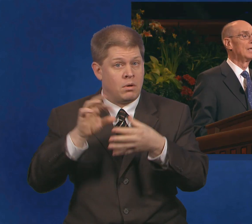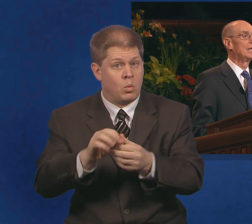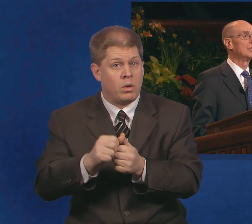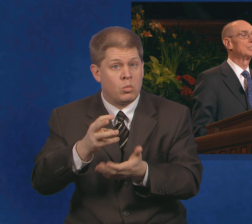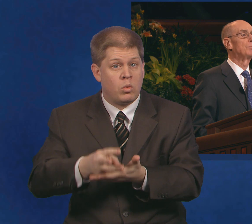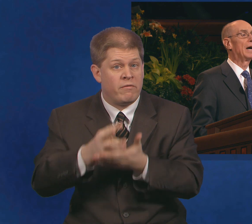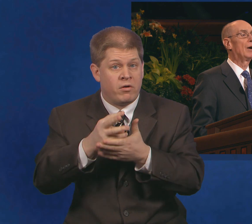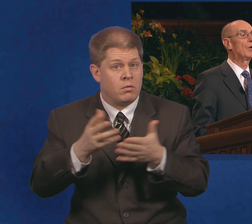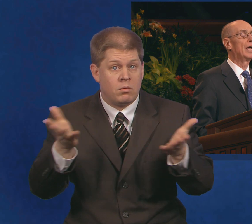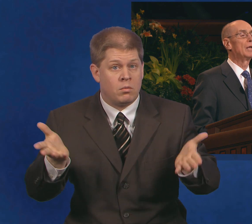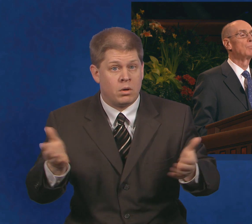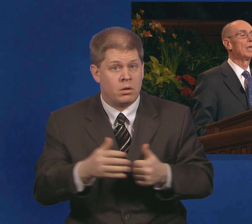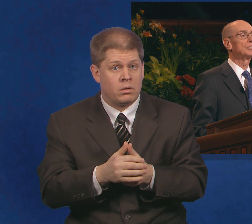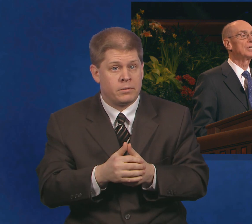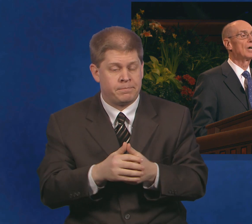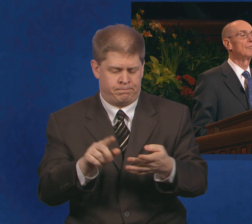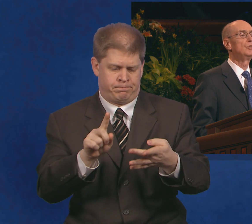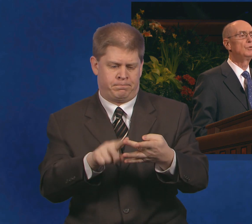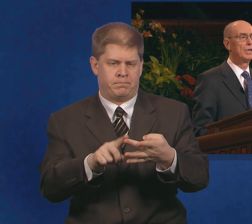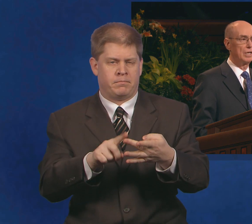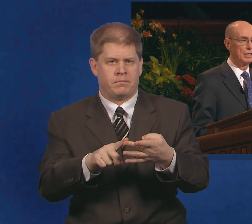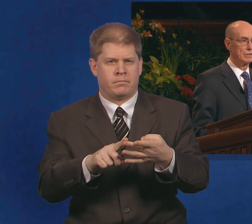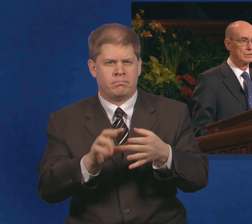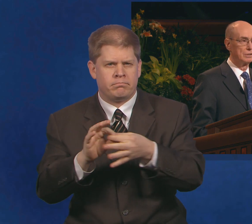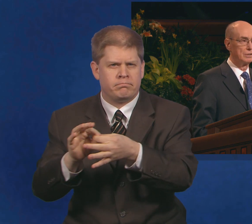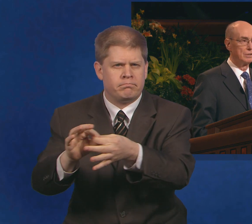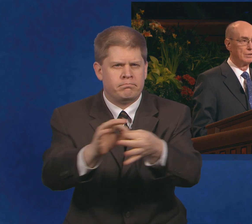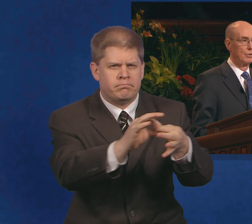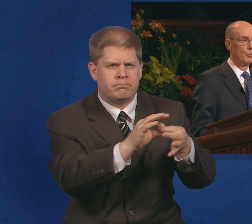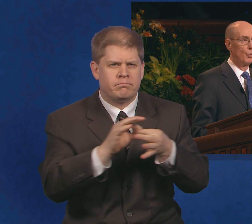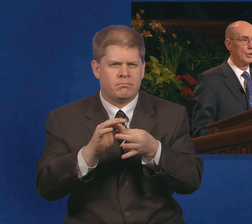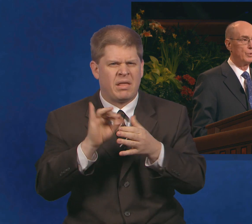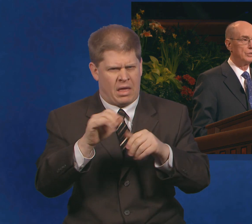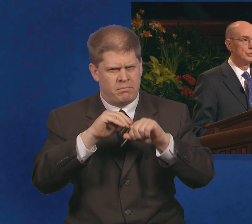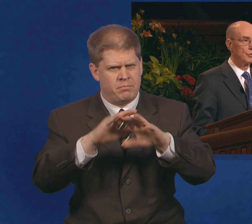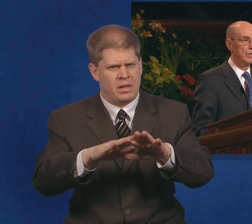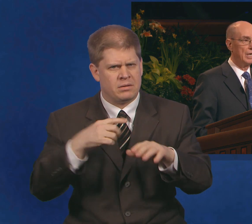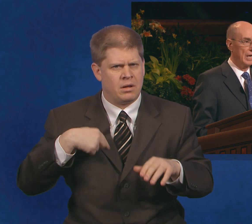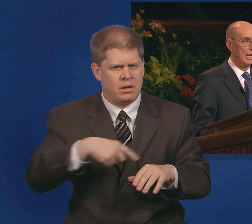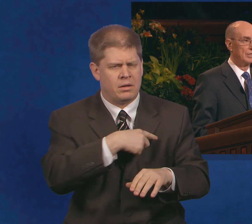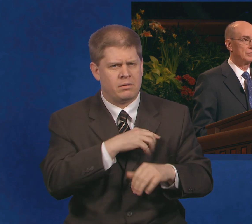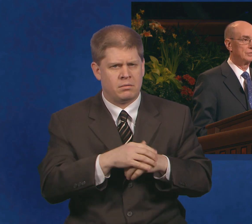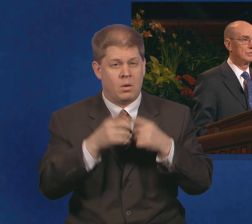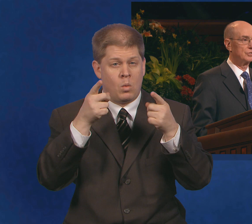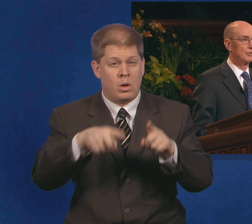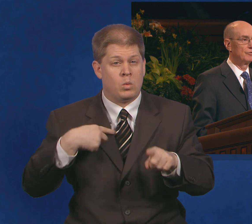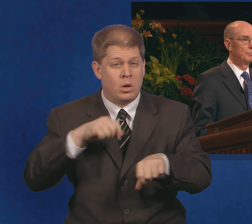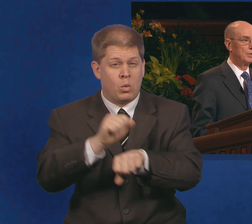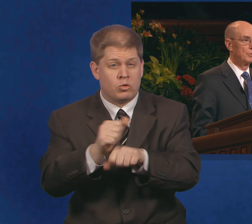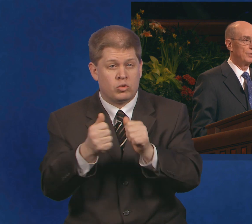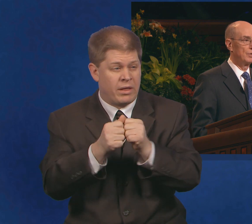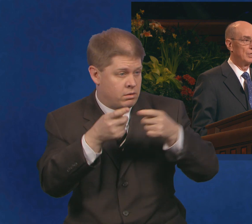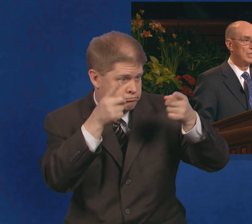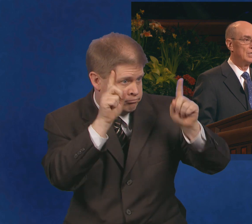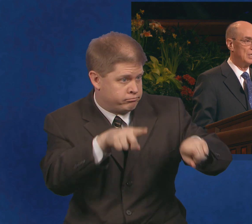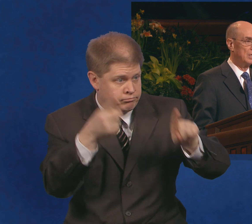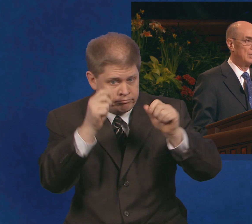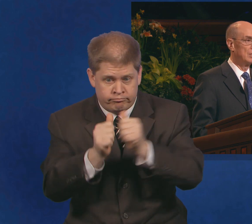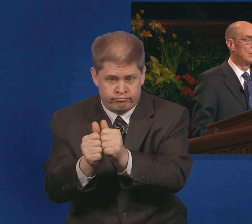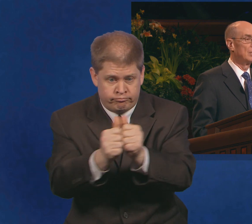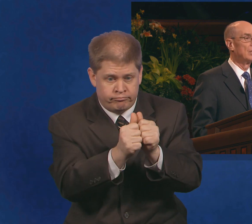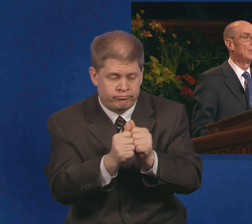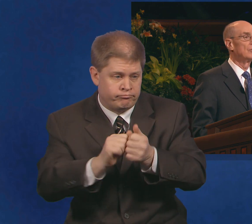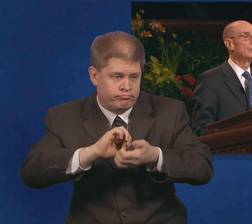is the power and blessing of unity. When we join hands to serve people in